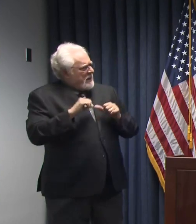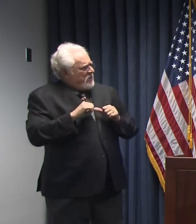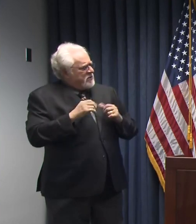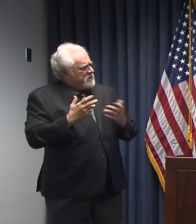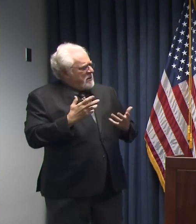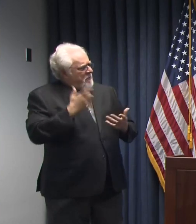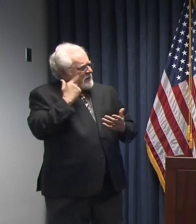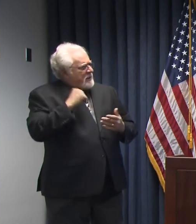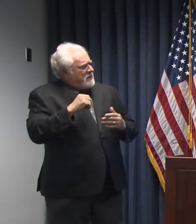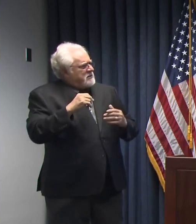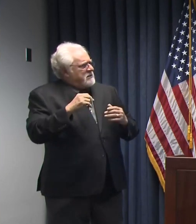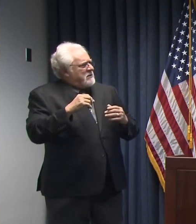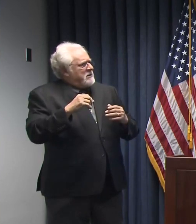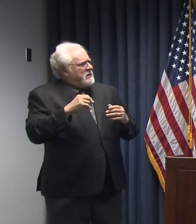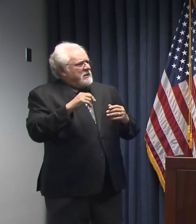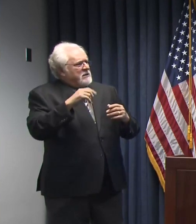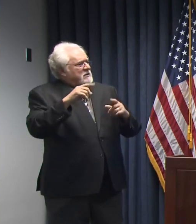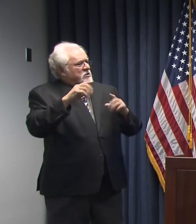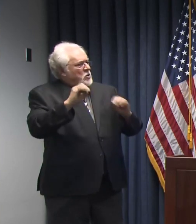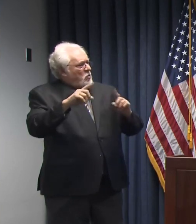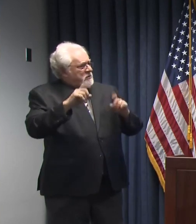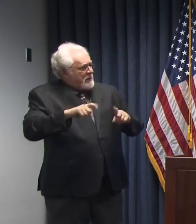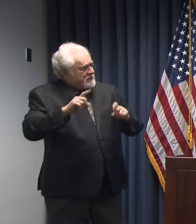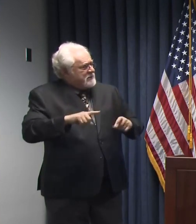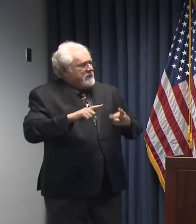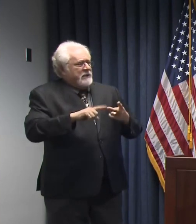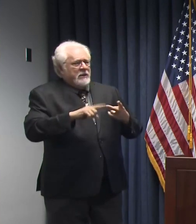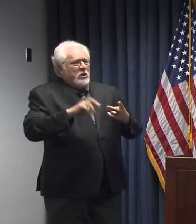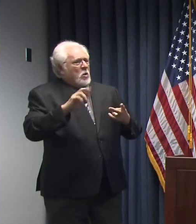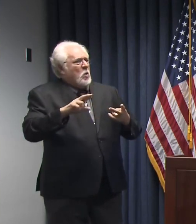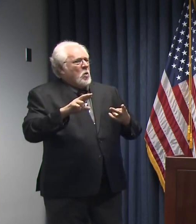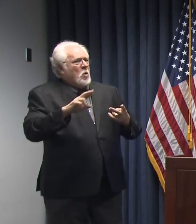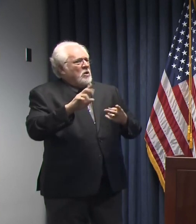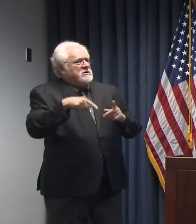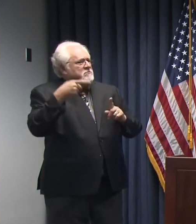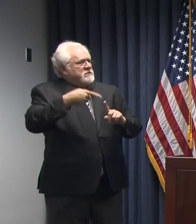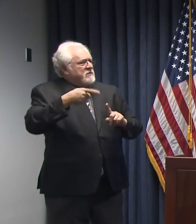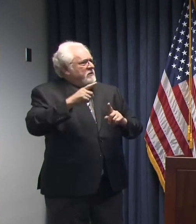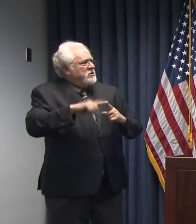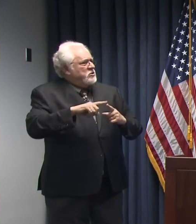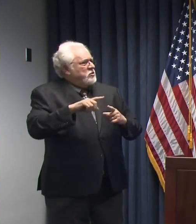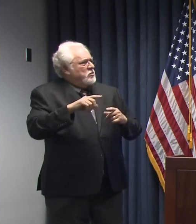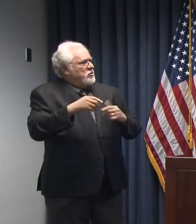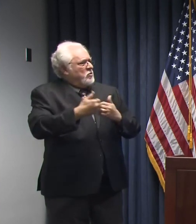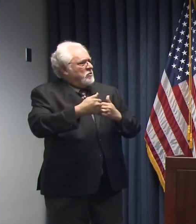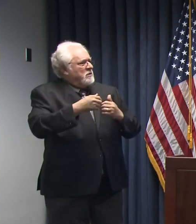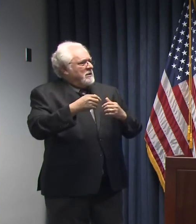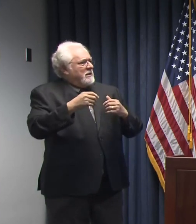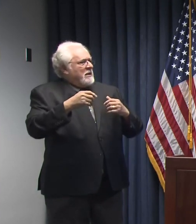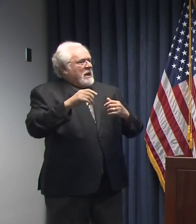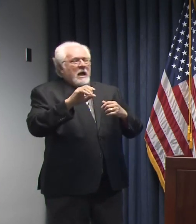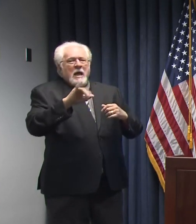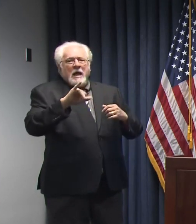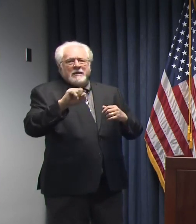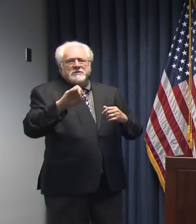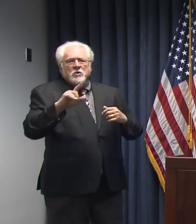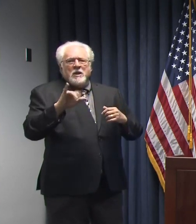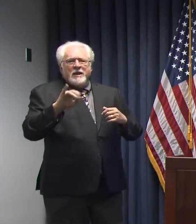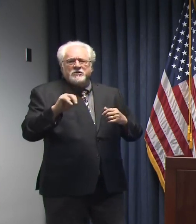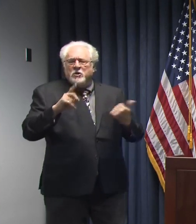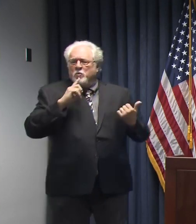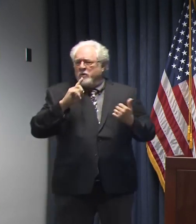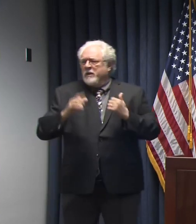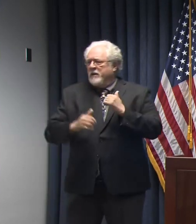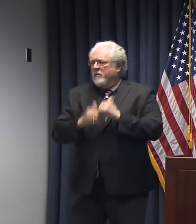because of a lack of prevalence of testing, or is that something specific to the isolation of the parish? No, I think at this point it's